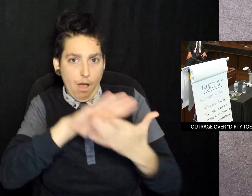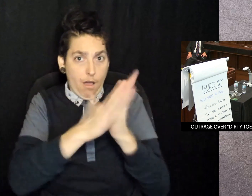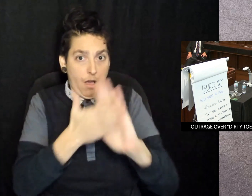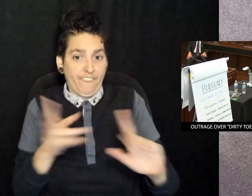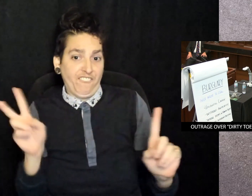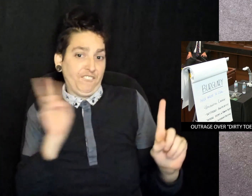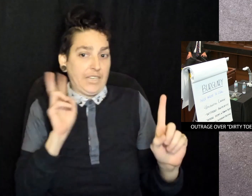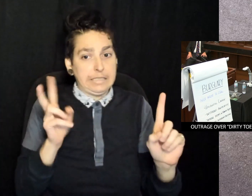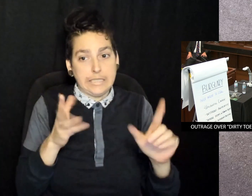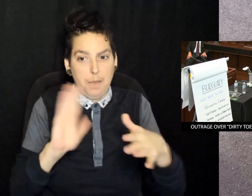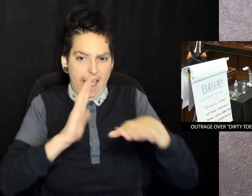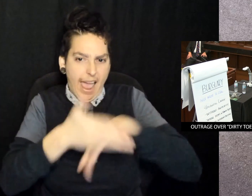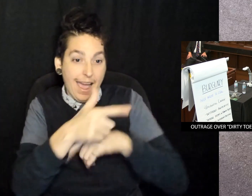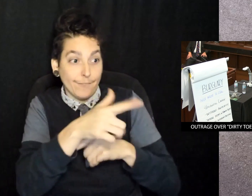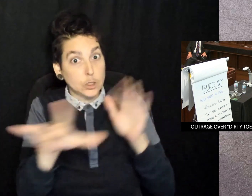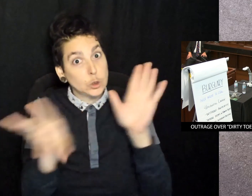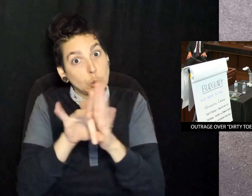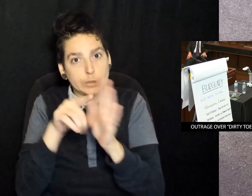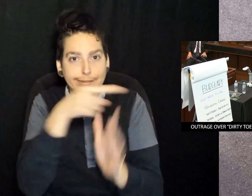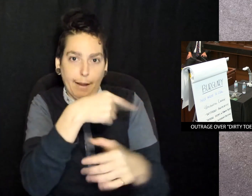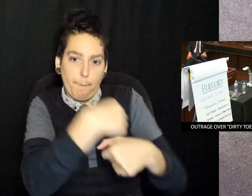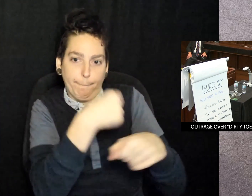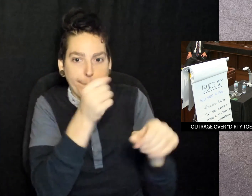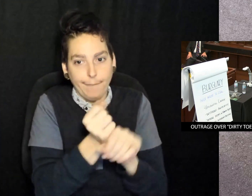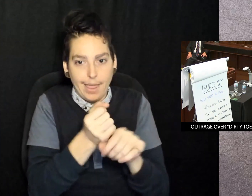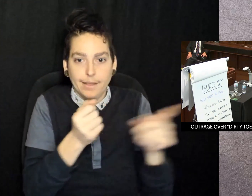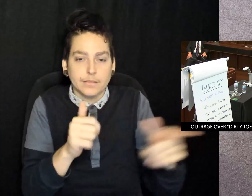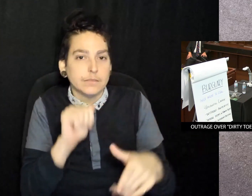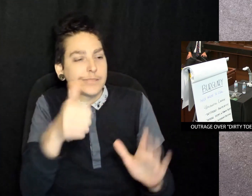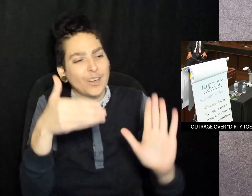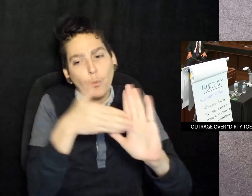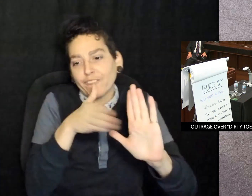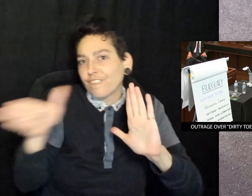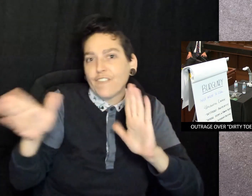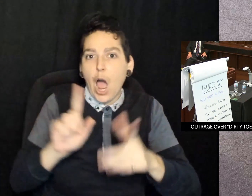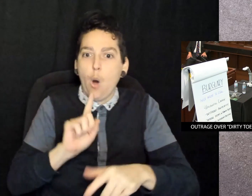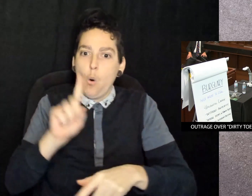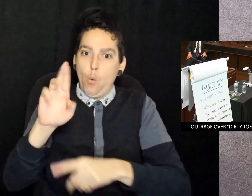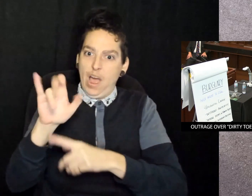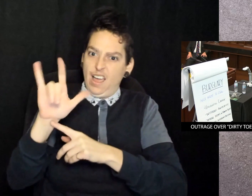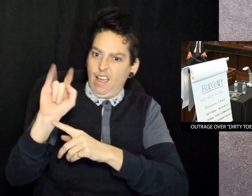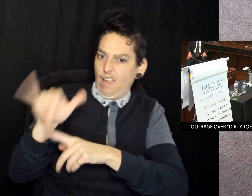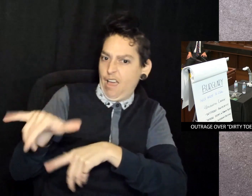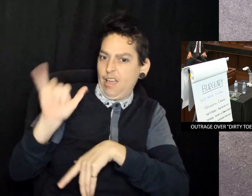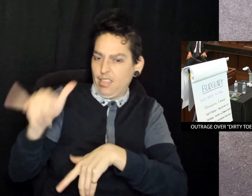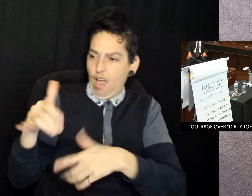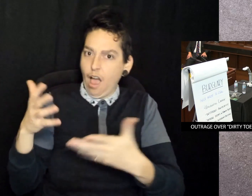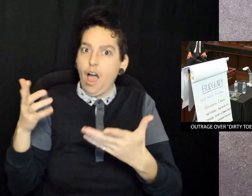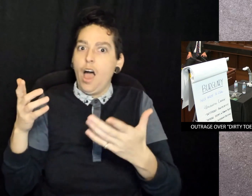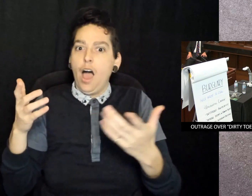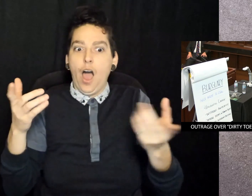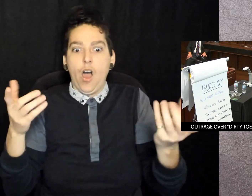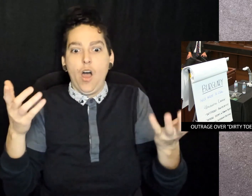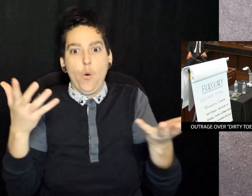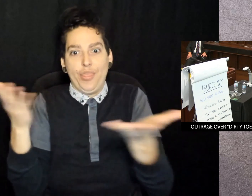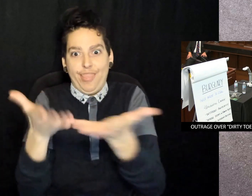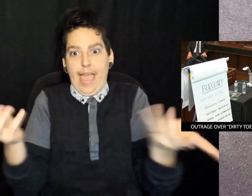Turning Ahmaud Arbery into a victim after the choices that he made does not reflect the